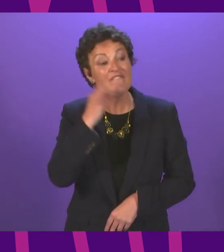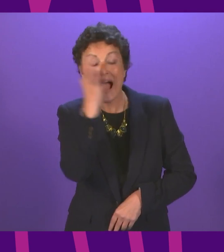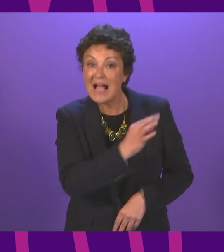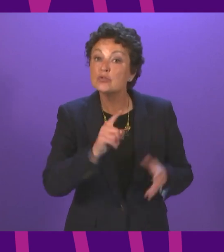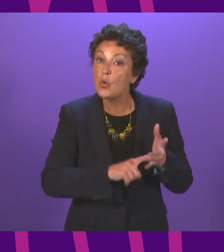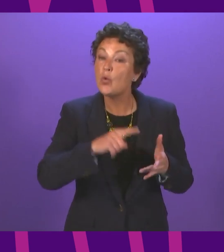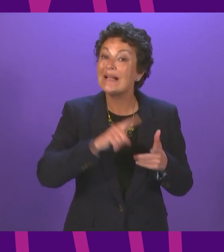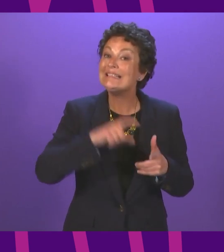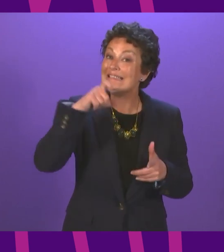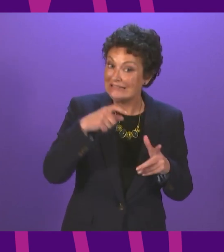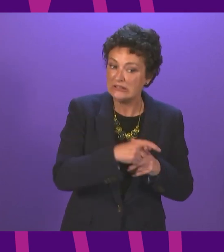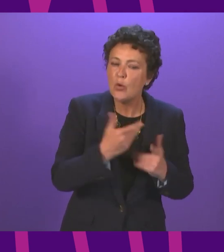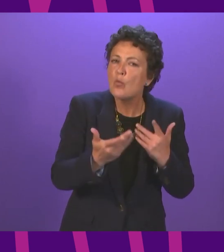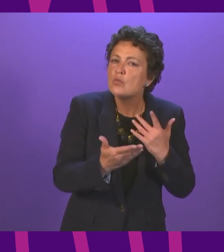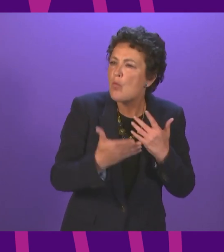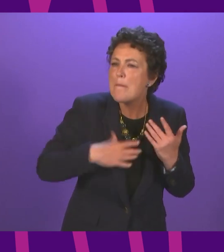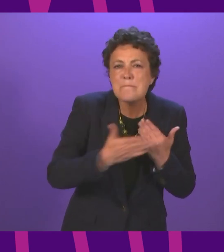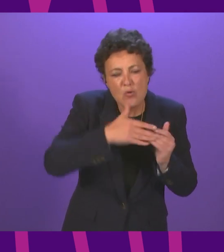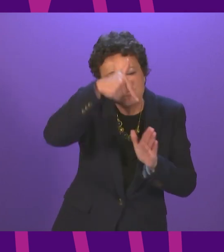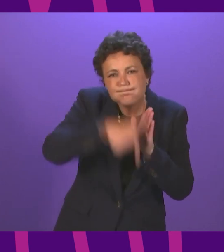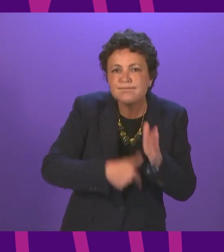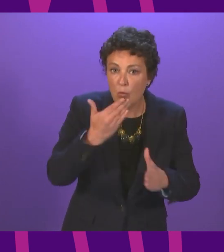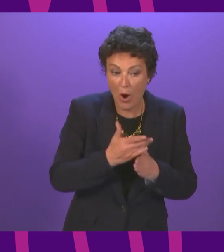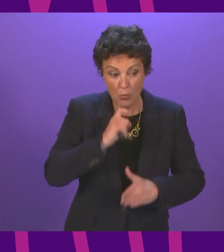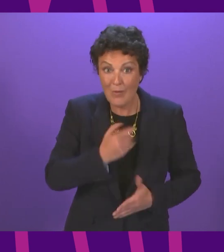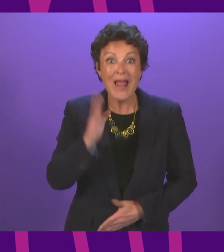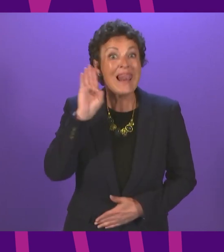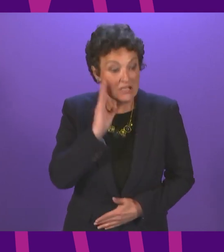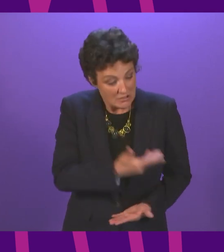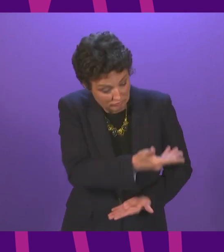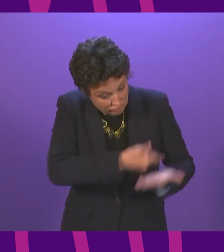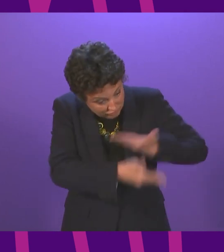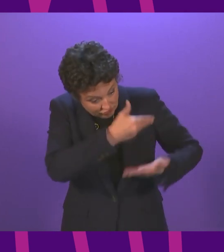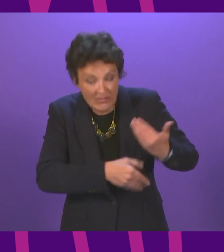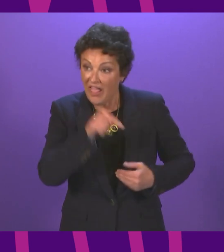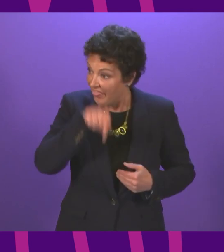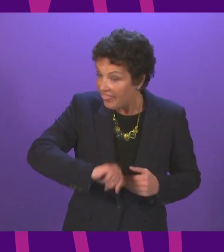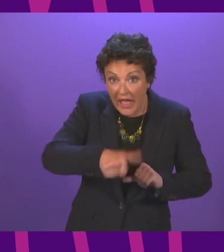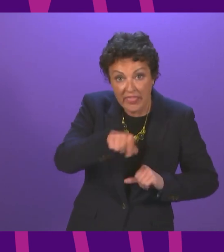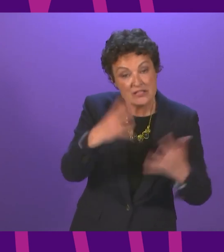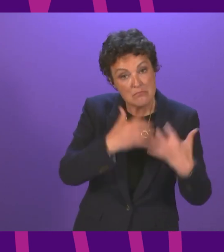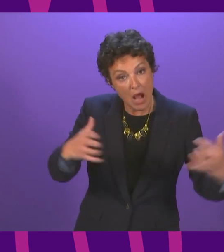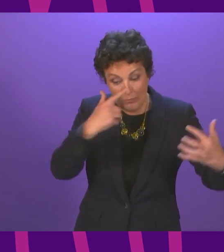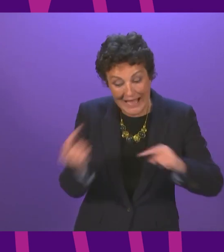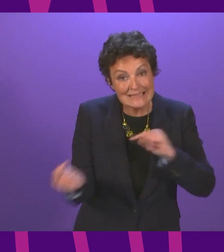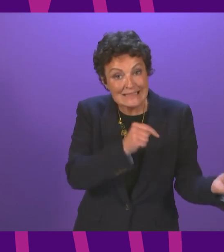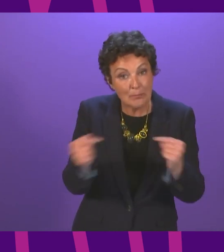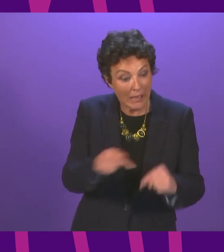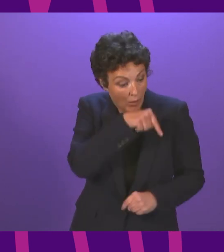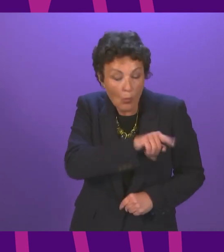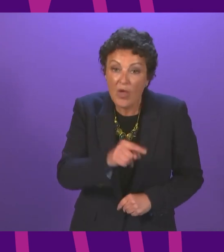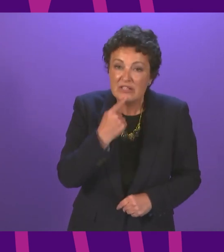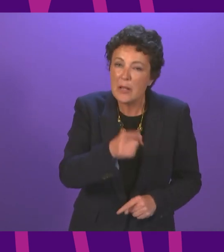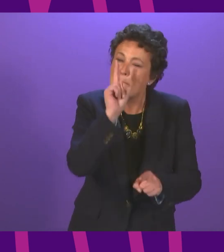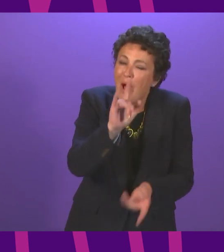work. They will report to us in August. We will take account of all of that. And this parliament, then, will have the opportunity to debate this. The core